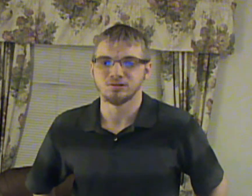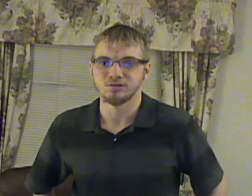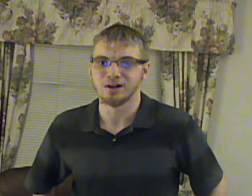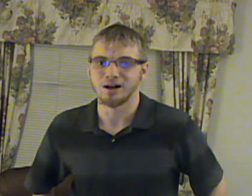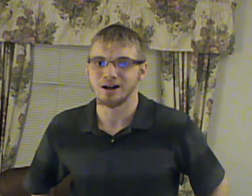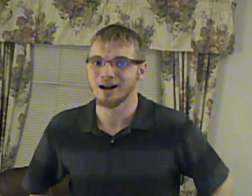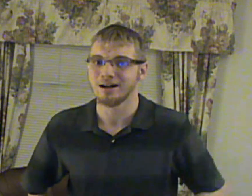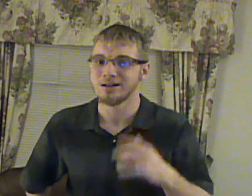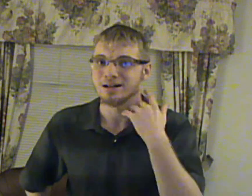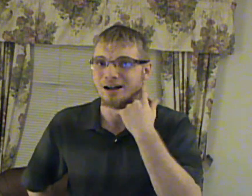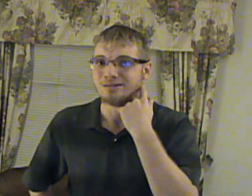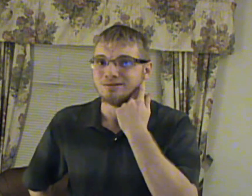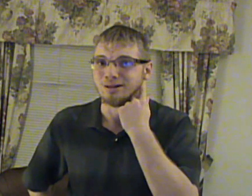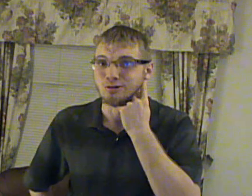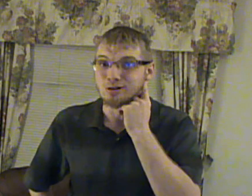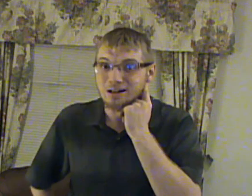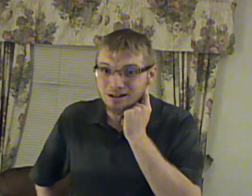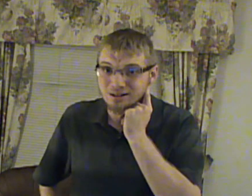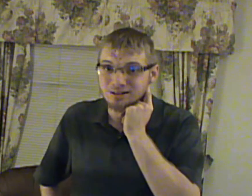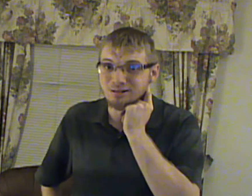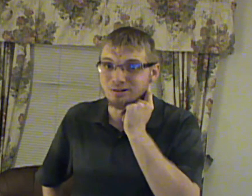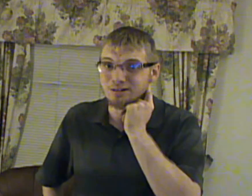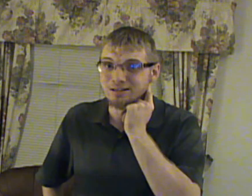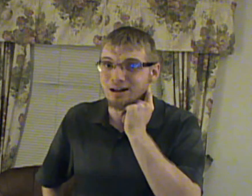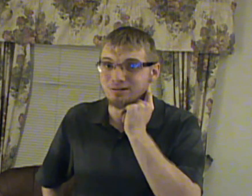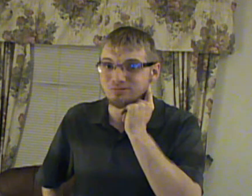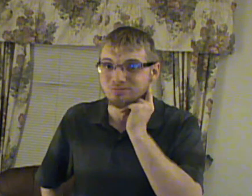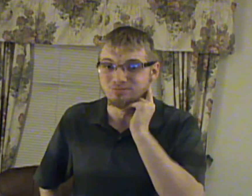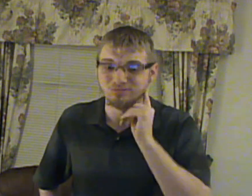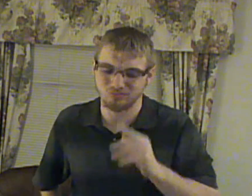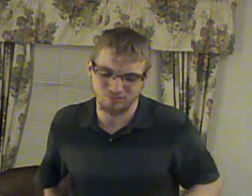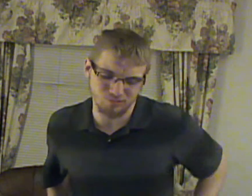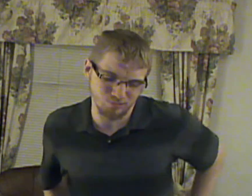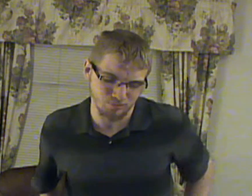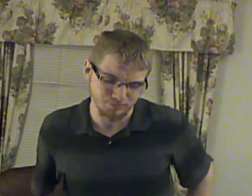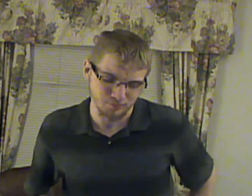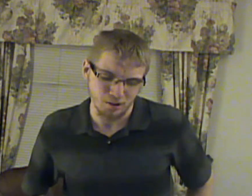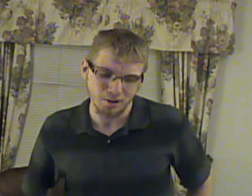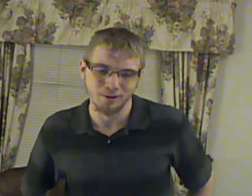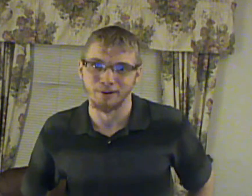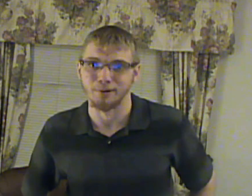And, I something else about that. So,